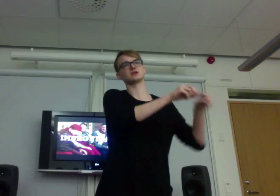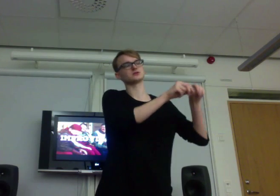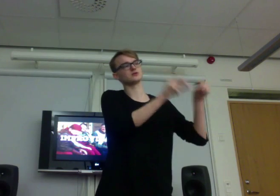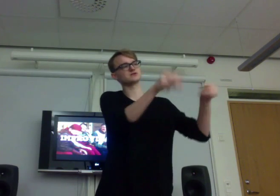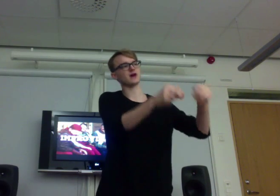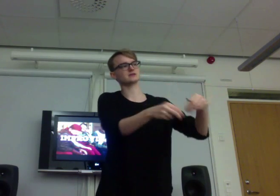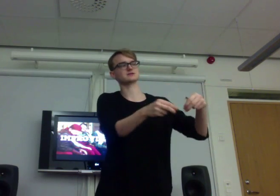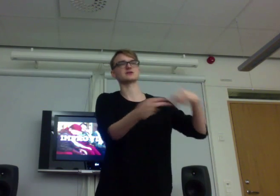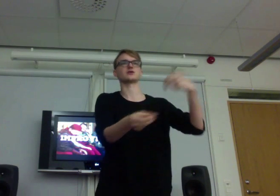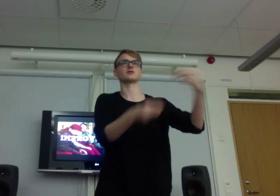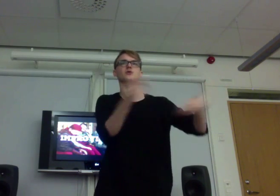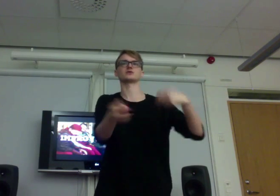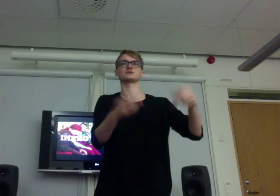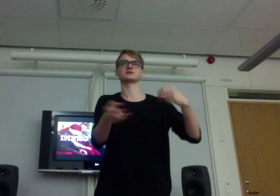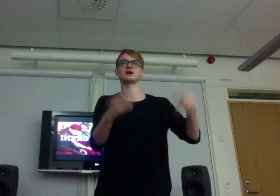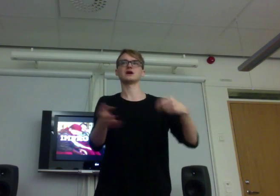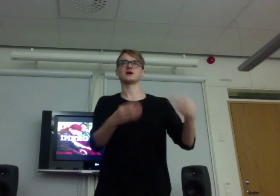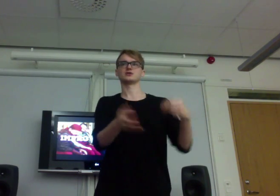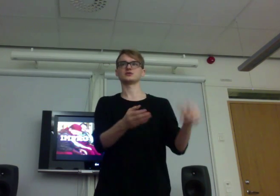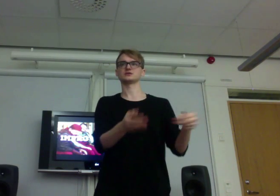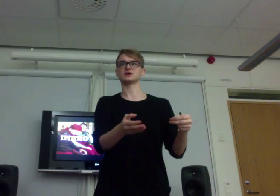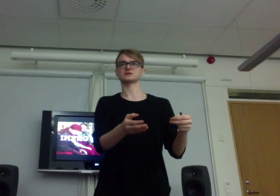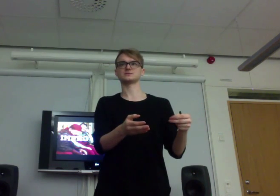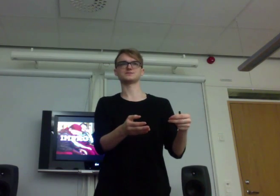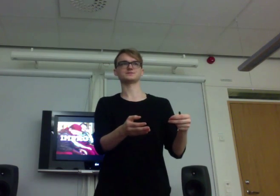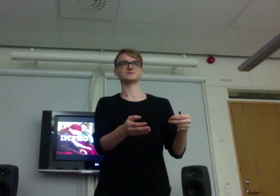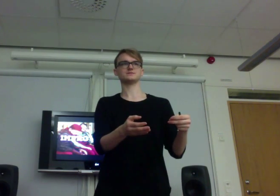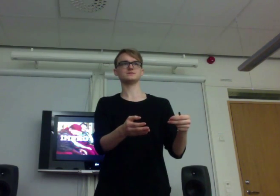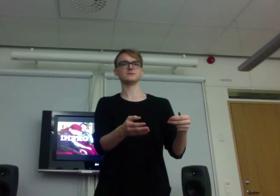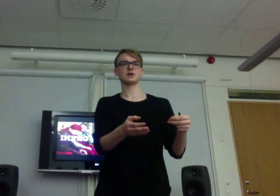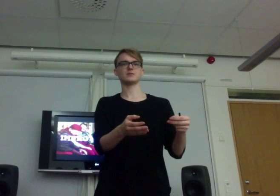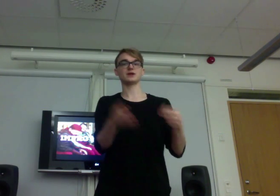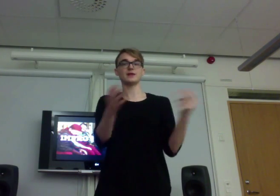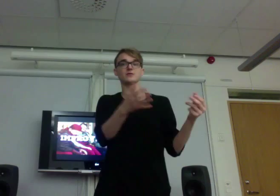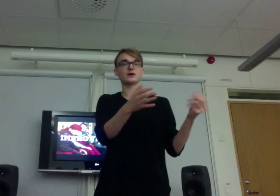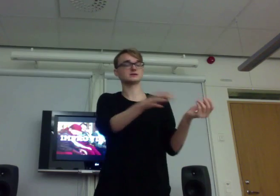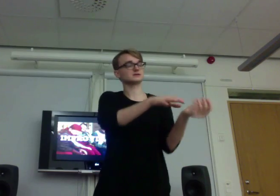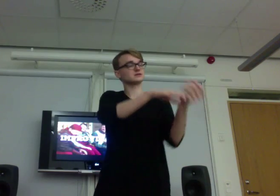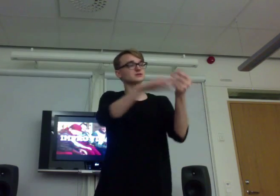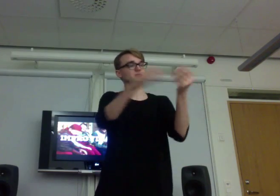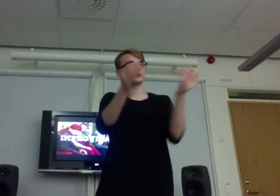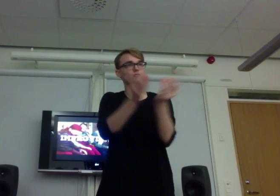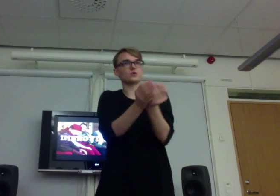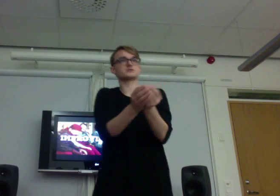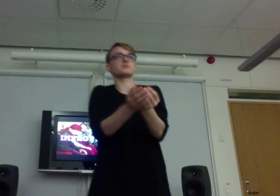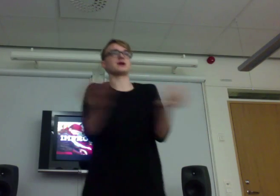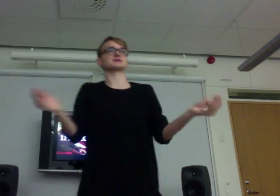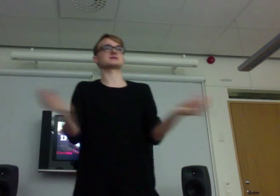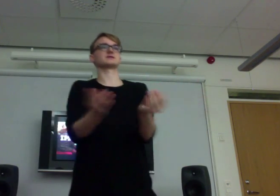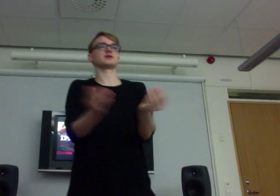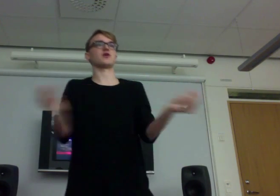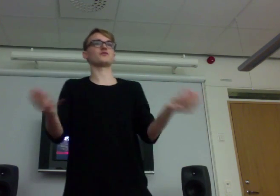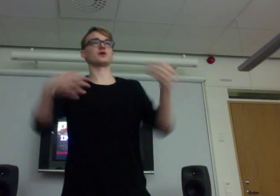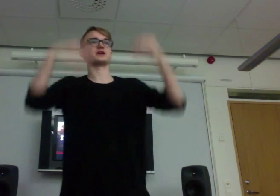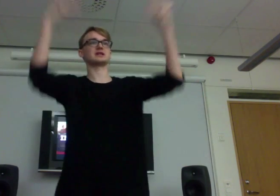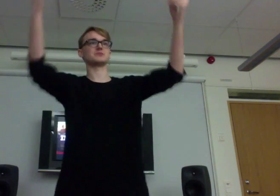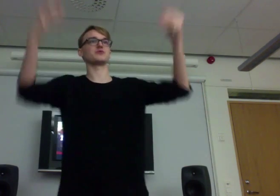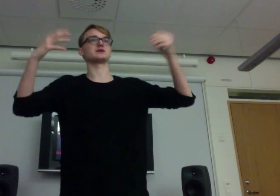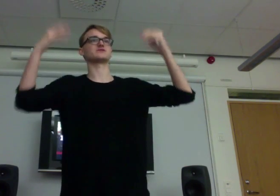those facts that are important to discuss. But anyway, it's, what's the base of what I can improvise from?